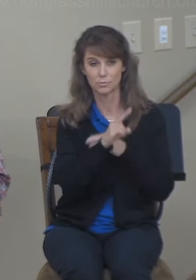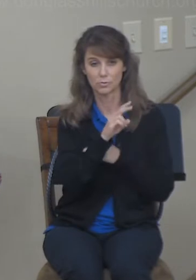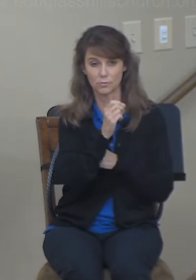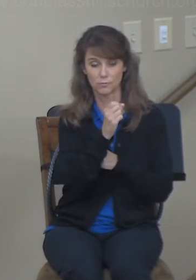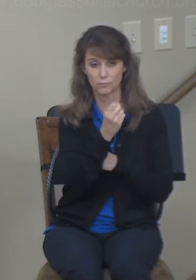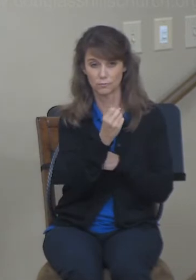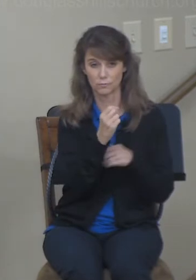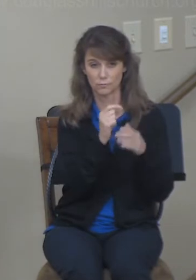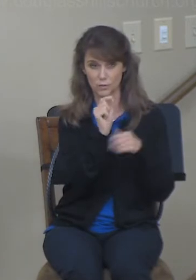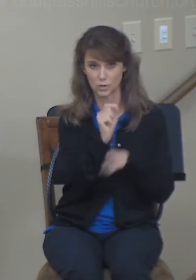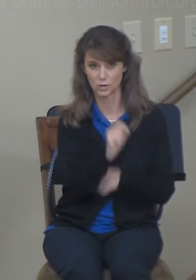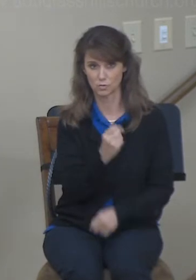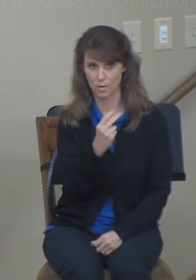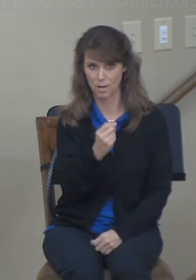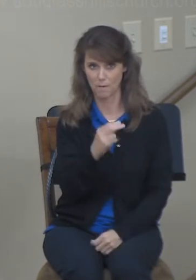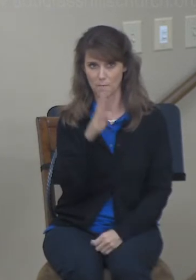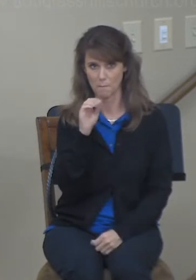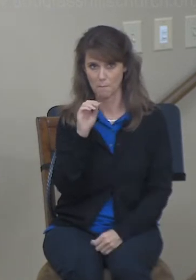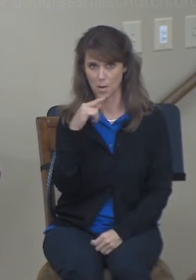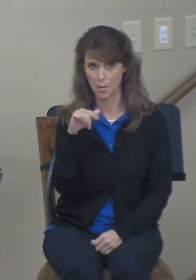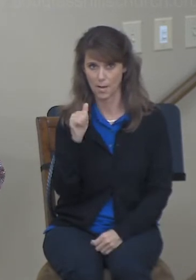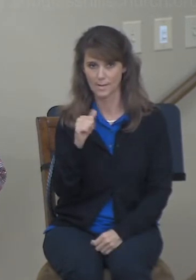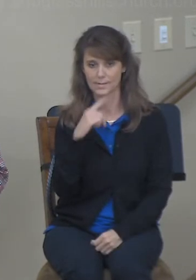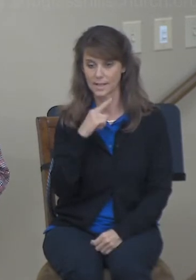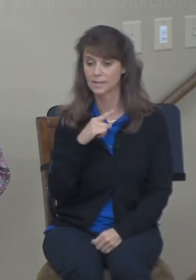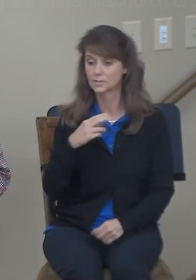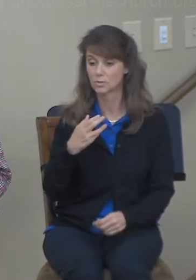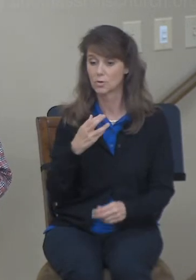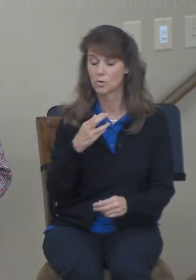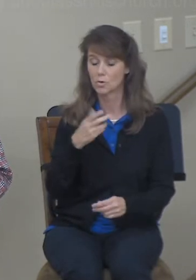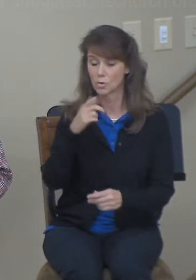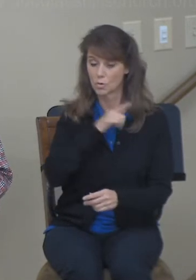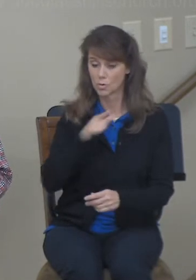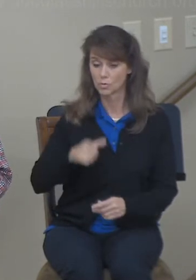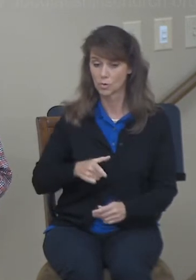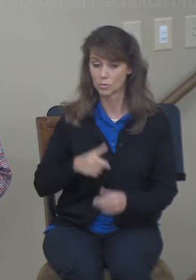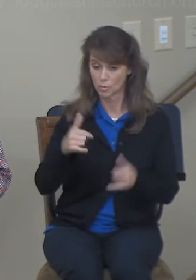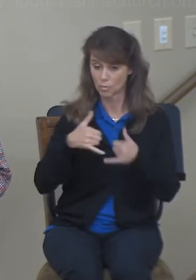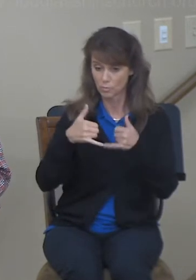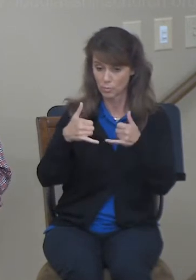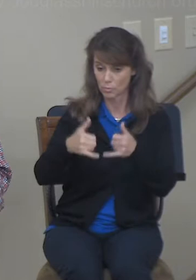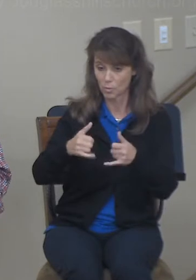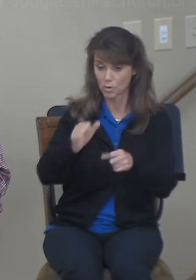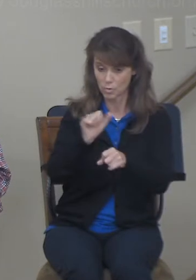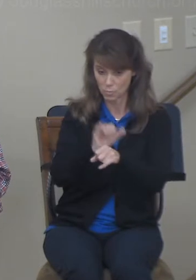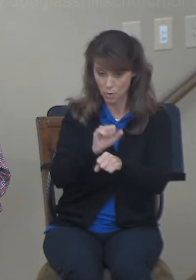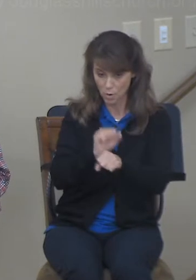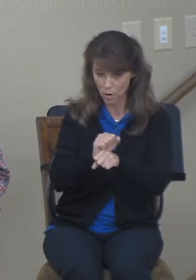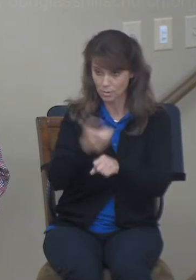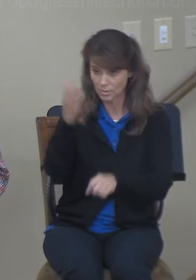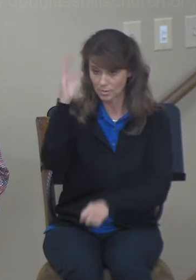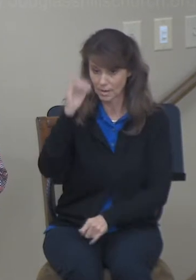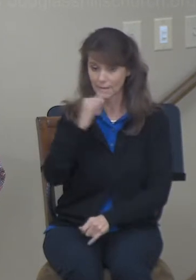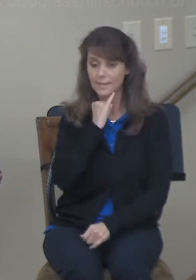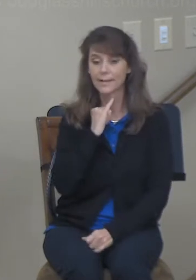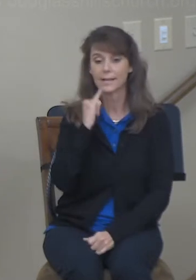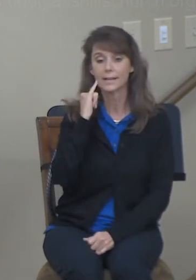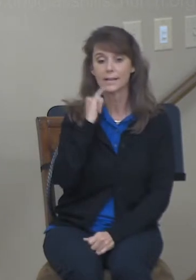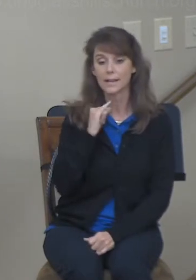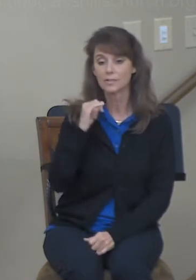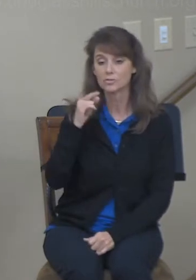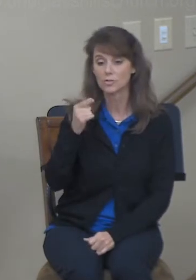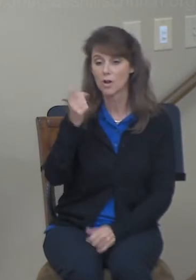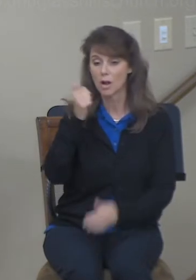Boaz says this, may the Lord reward your work and your wages be full from the Lord, the God of Israel, under whose